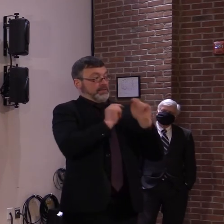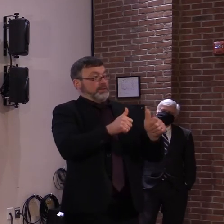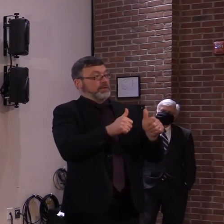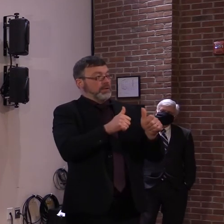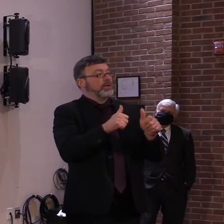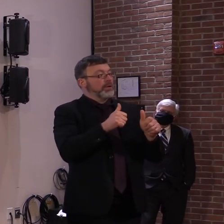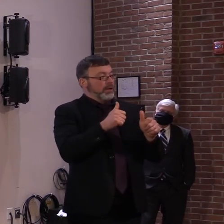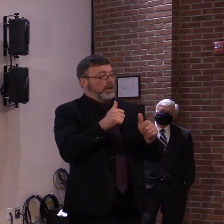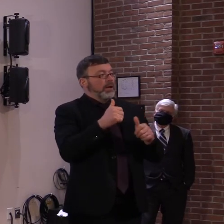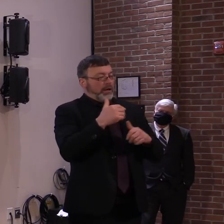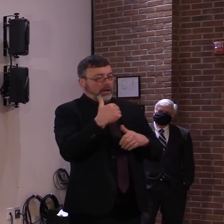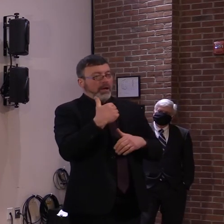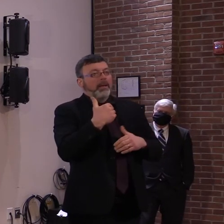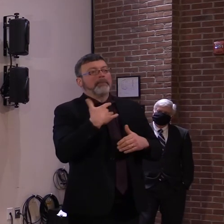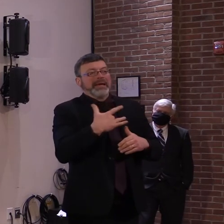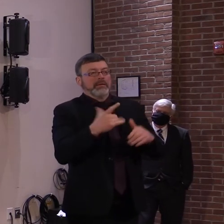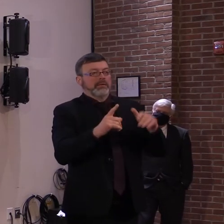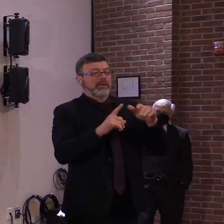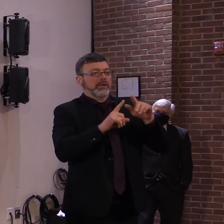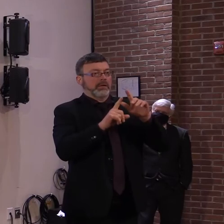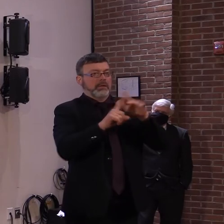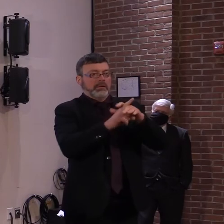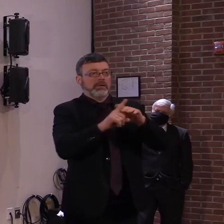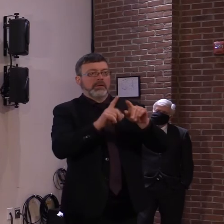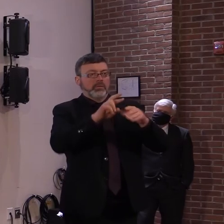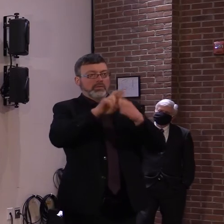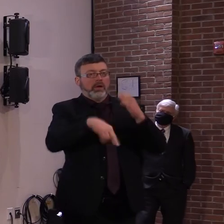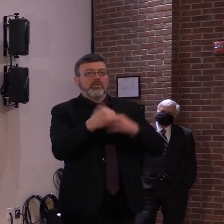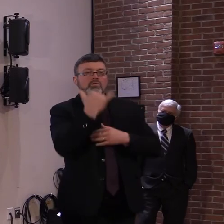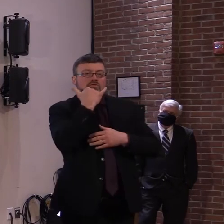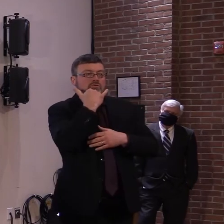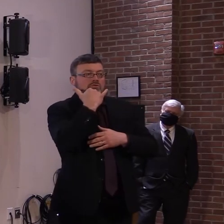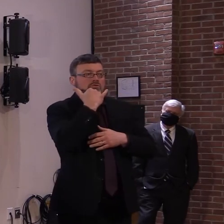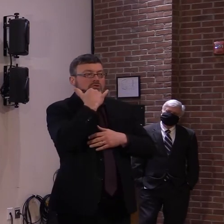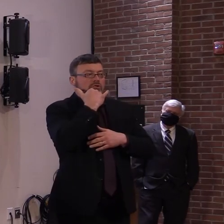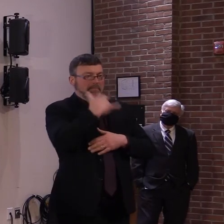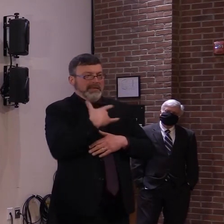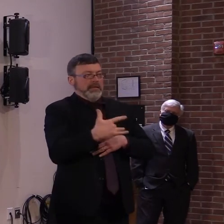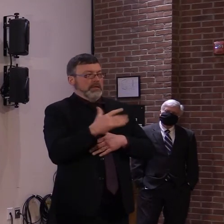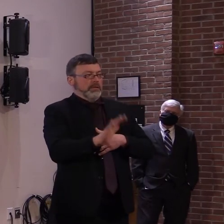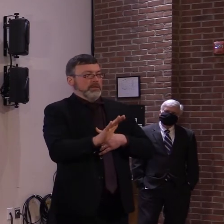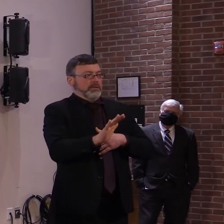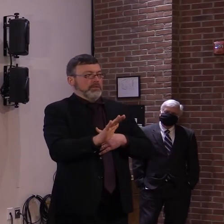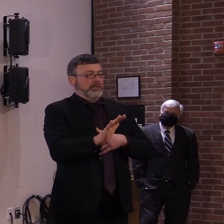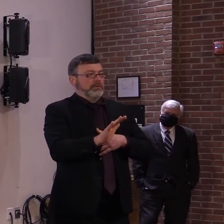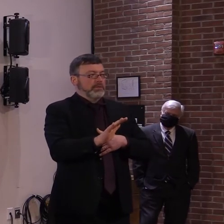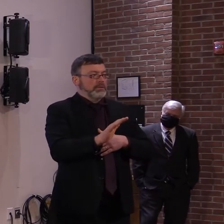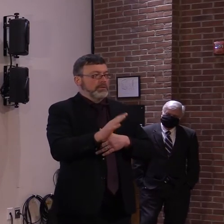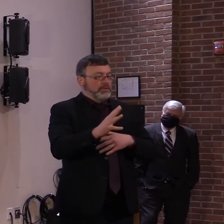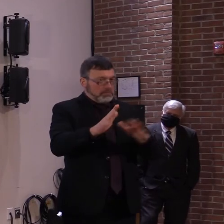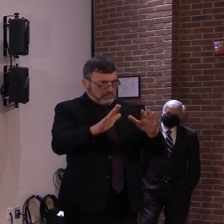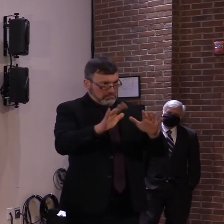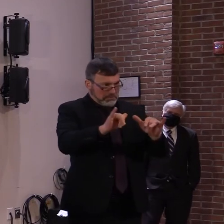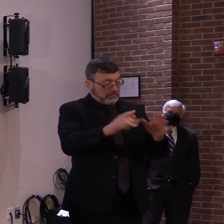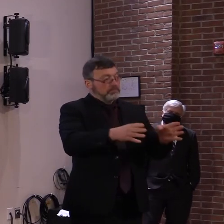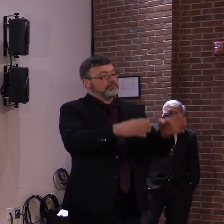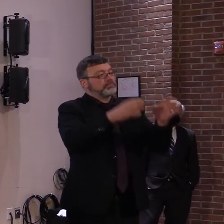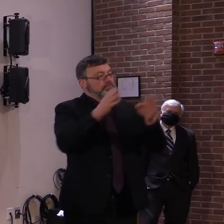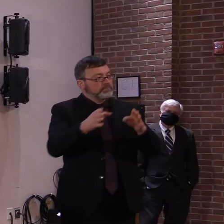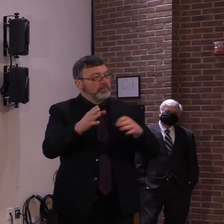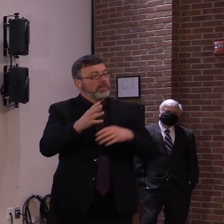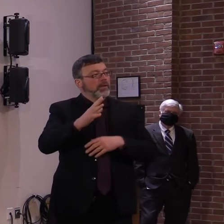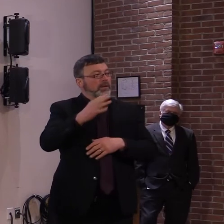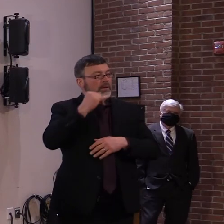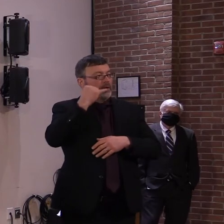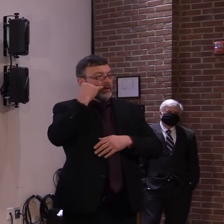person comes off the plane and they're coughing and sneezing and febrile, um, probably going to rely on the antigen test to